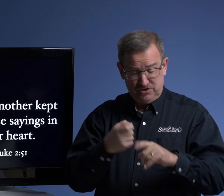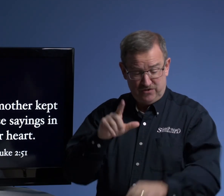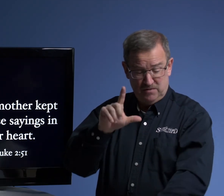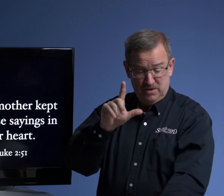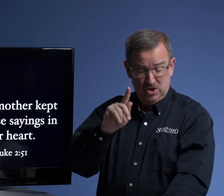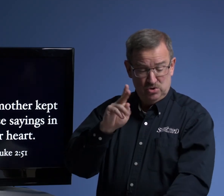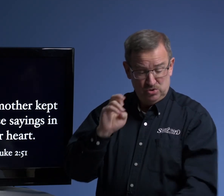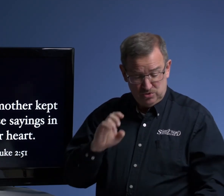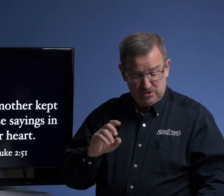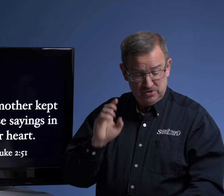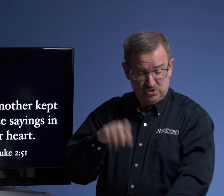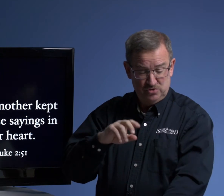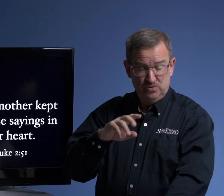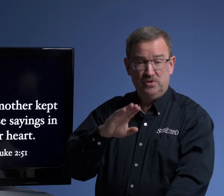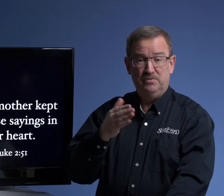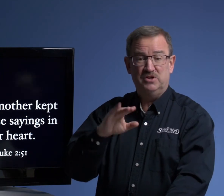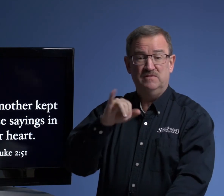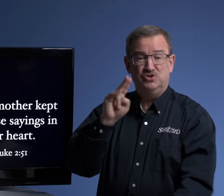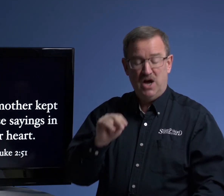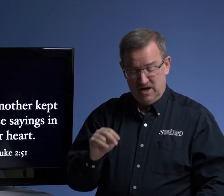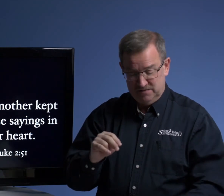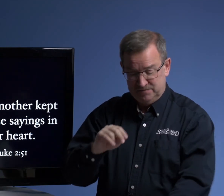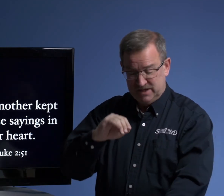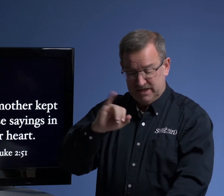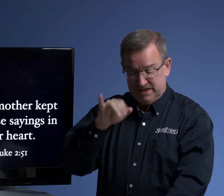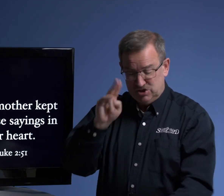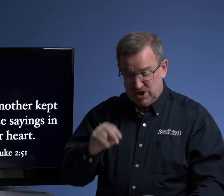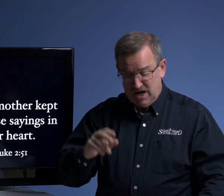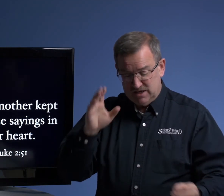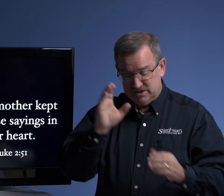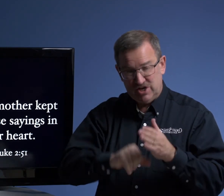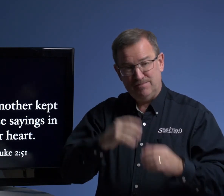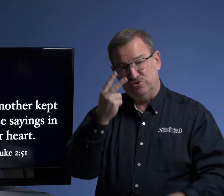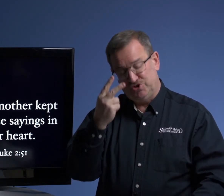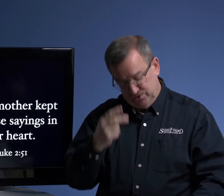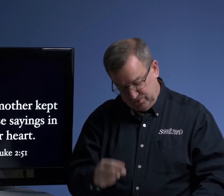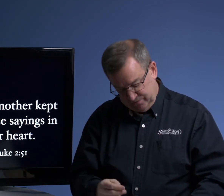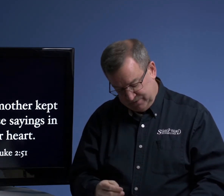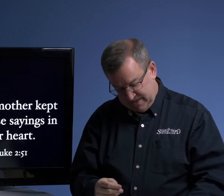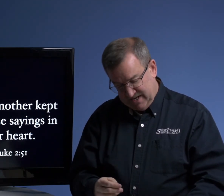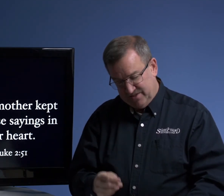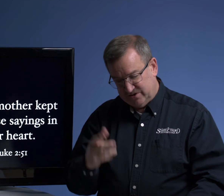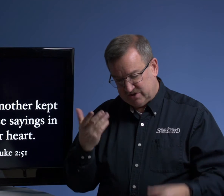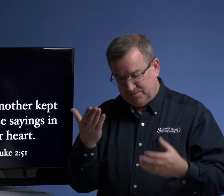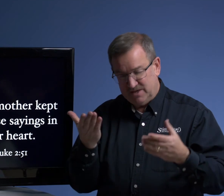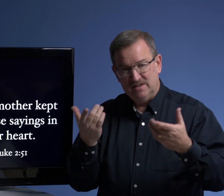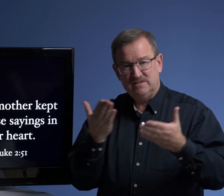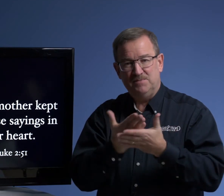from Luke to the book of John in John chapter two. There's something, something